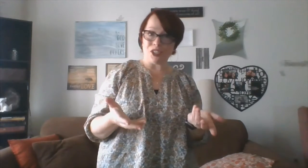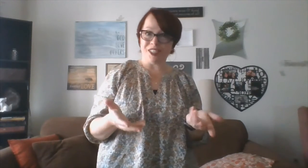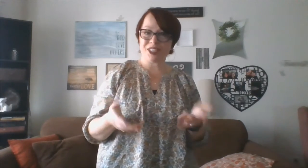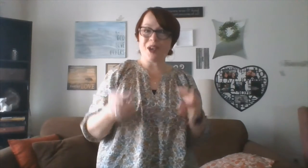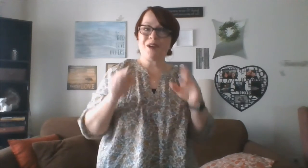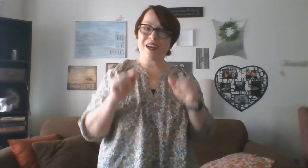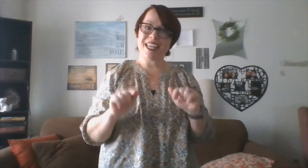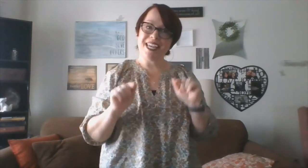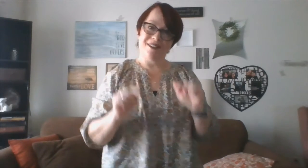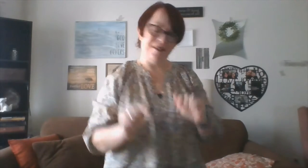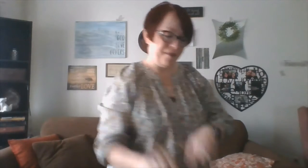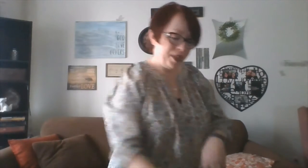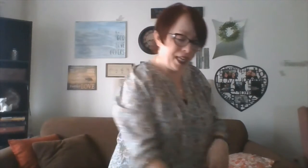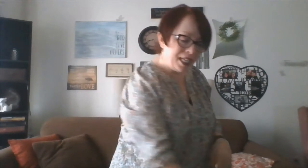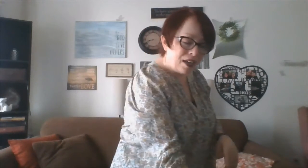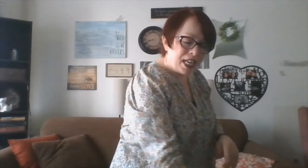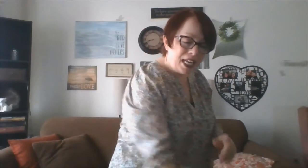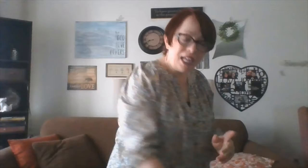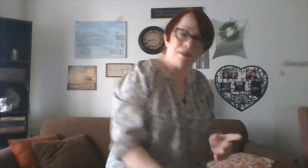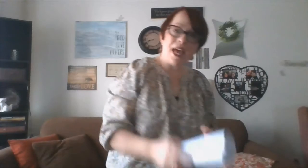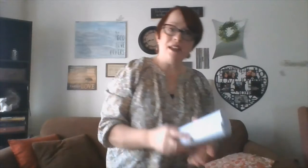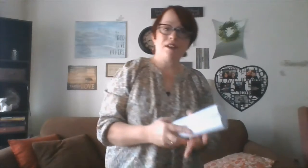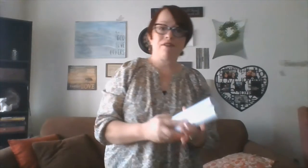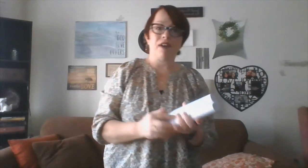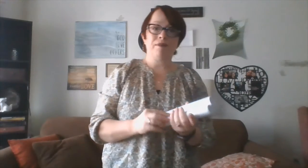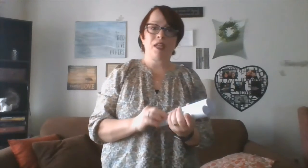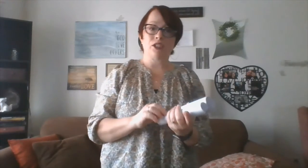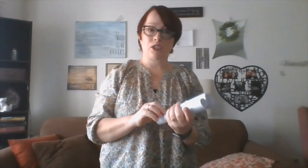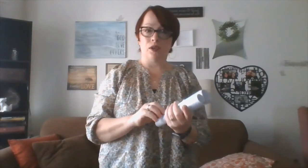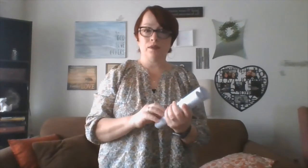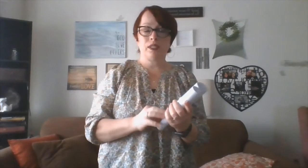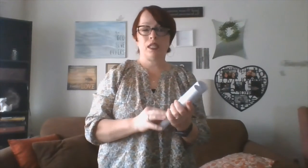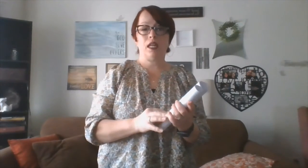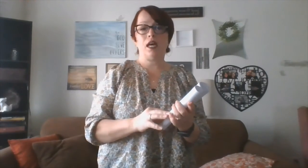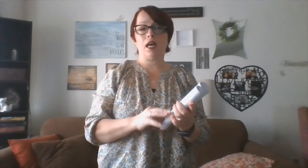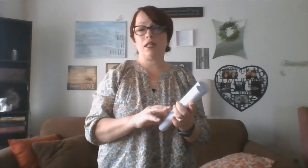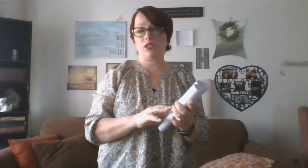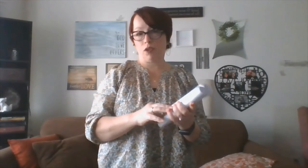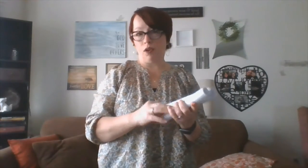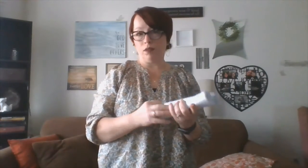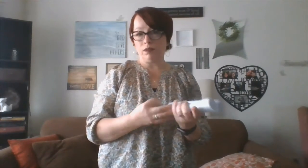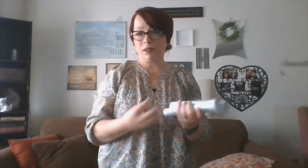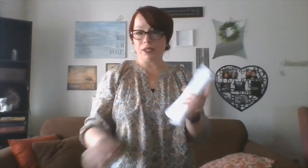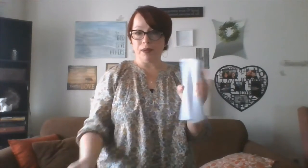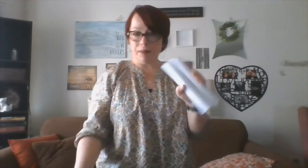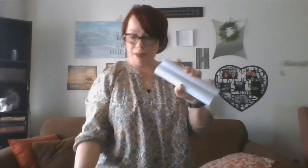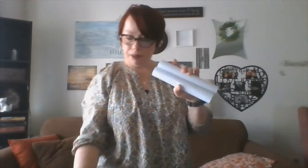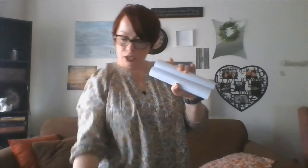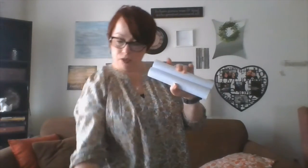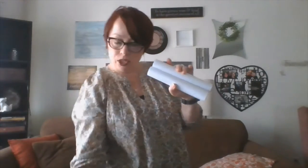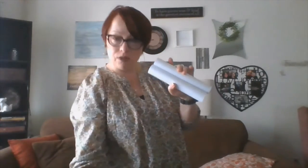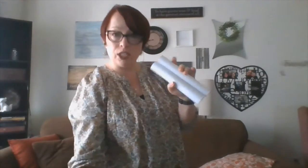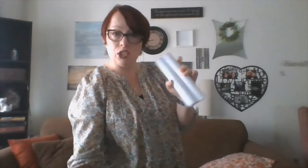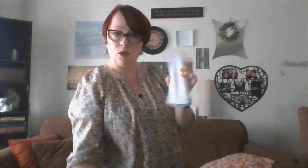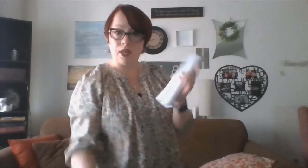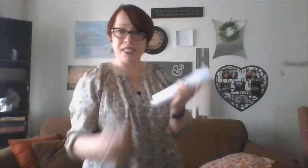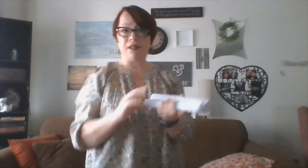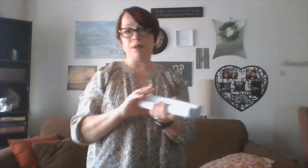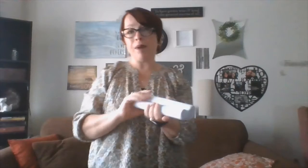church where he grew up. Now, he read from a scroll. A scroll was what people used to read stories from the